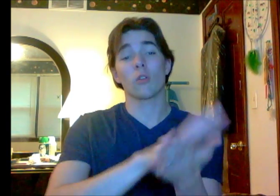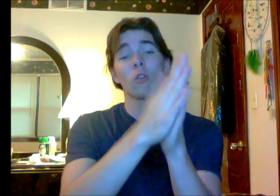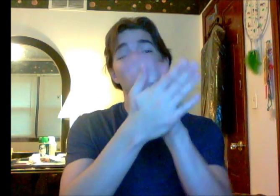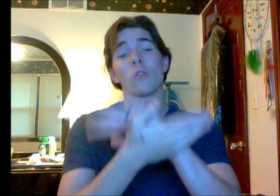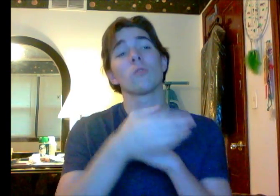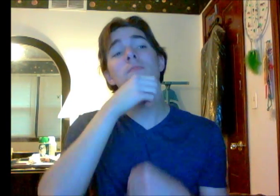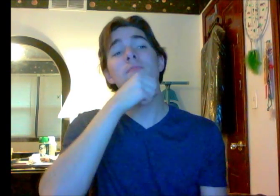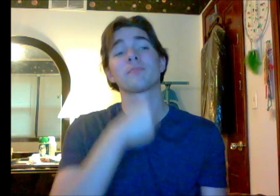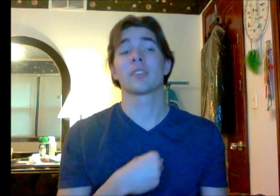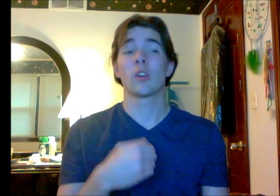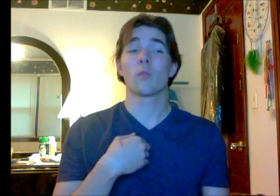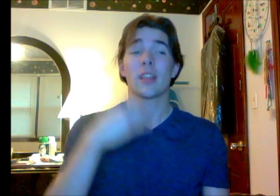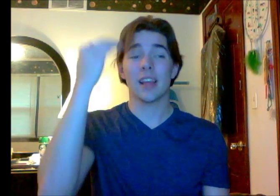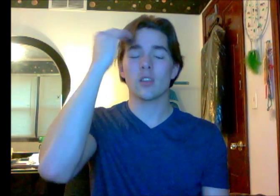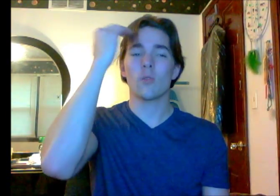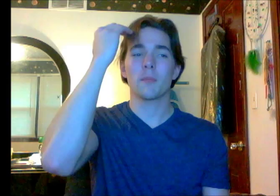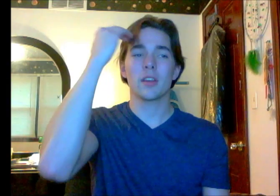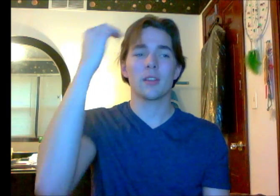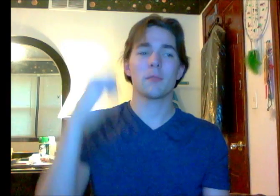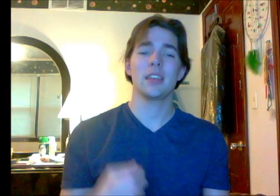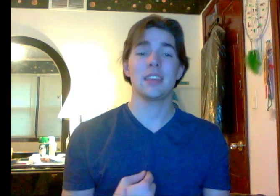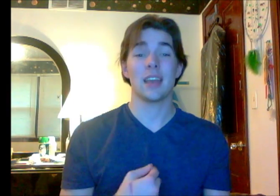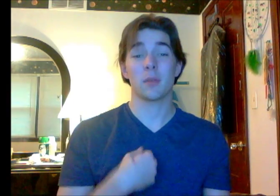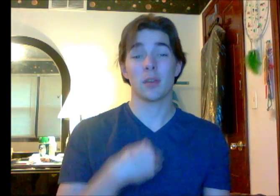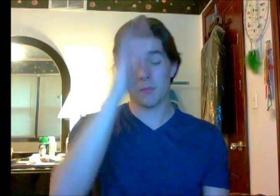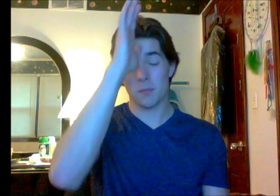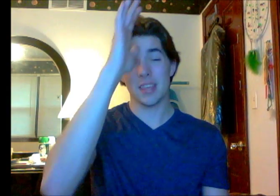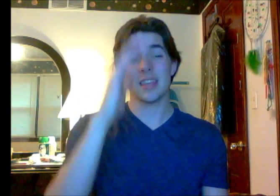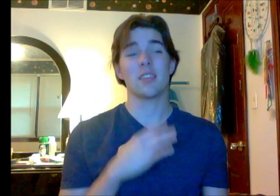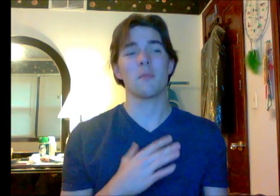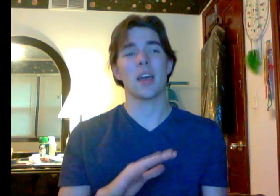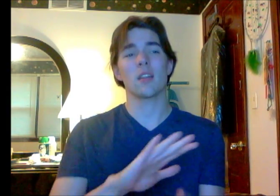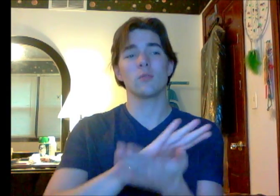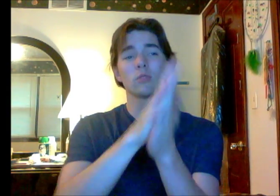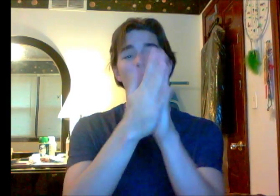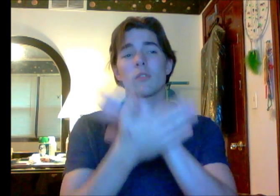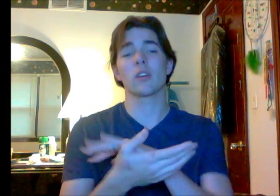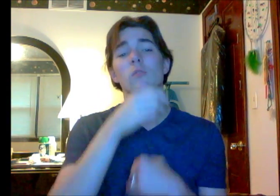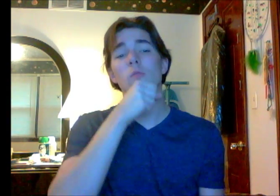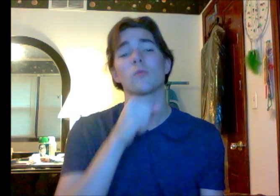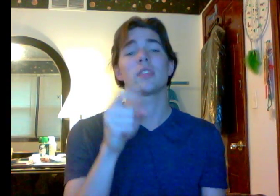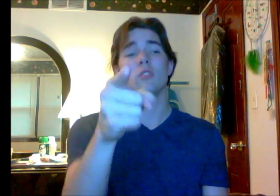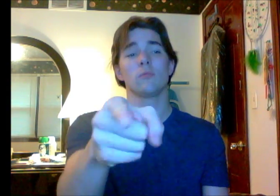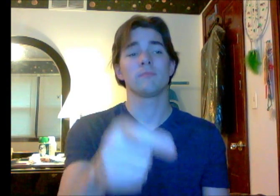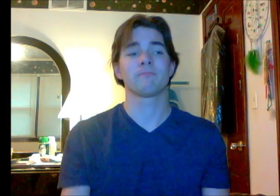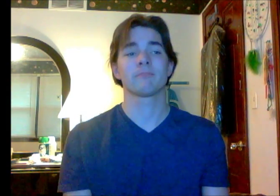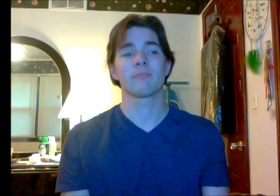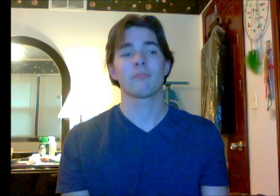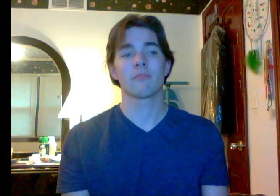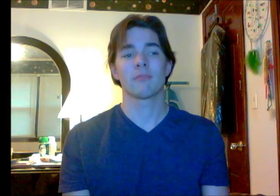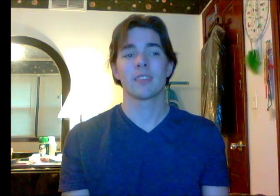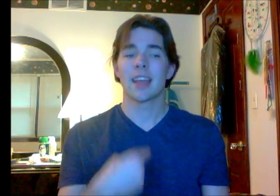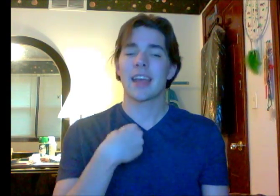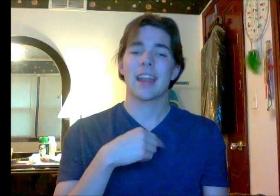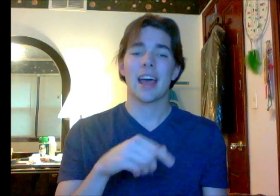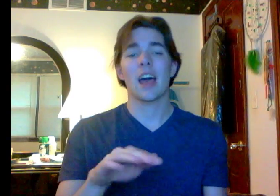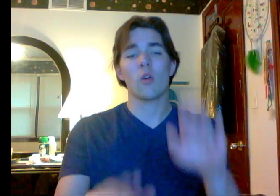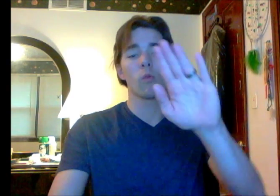throw Well, I know I'm gonna be I'm gonna be the man who's going over you But I